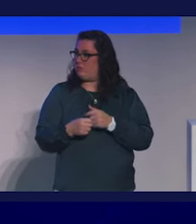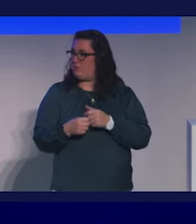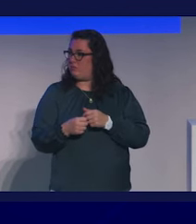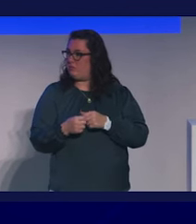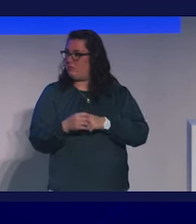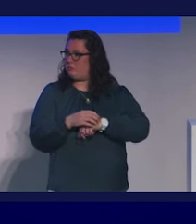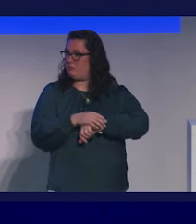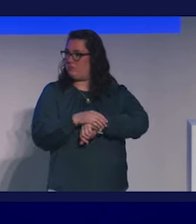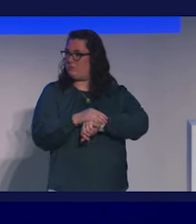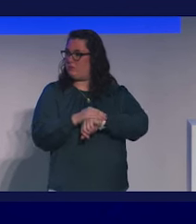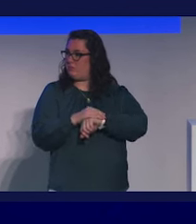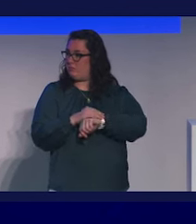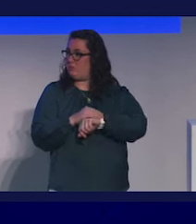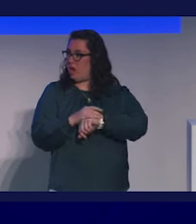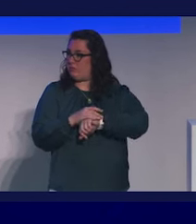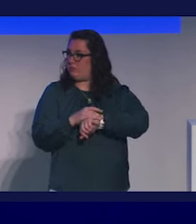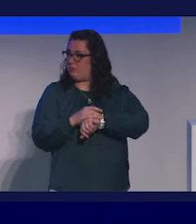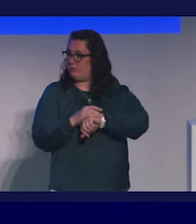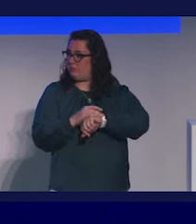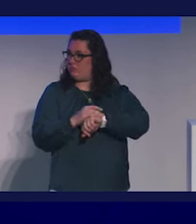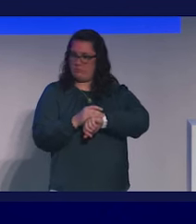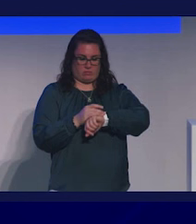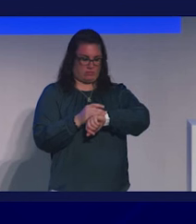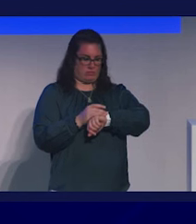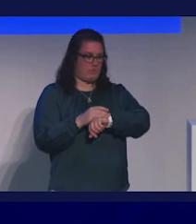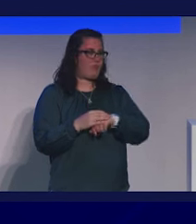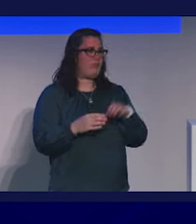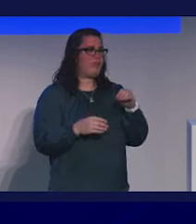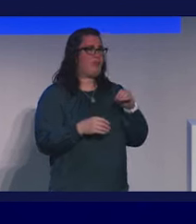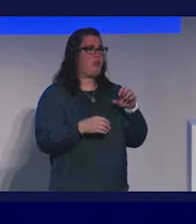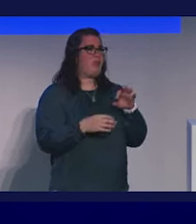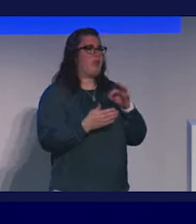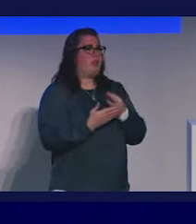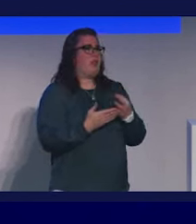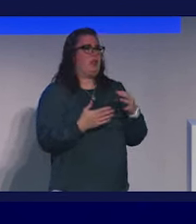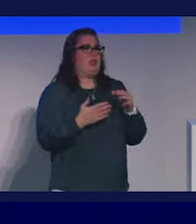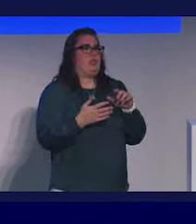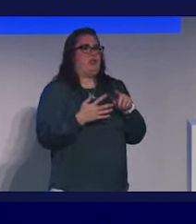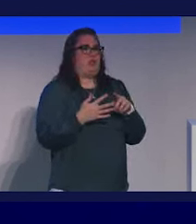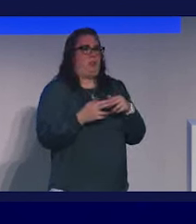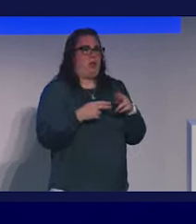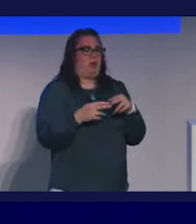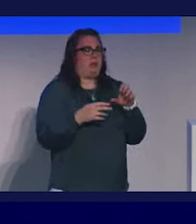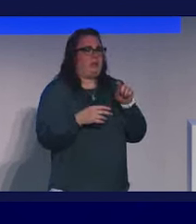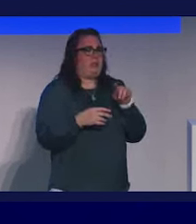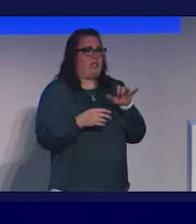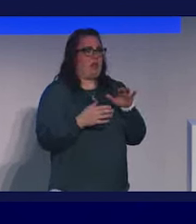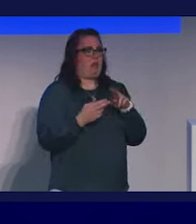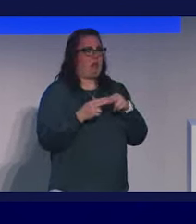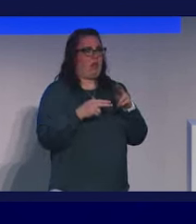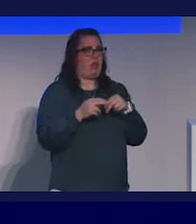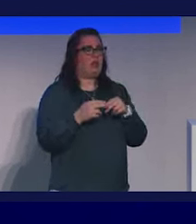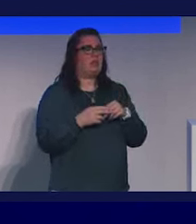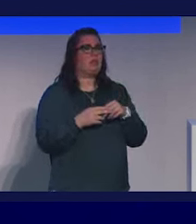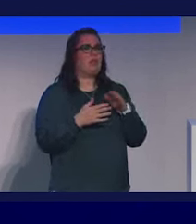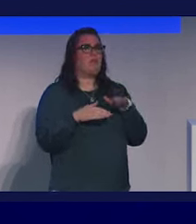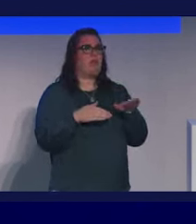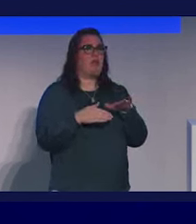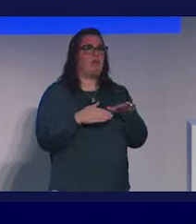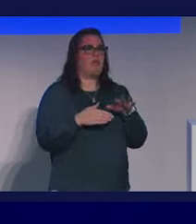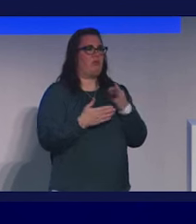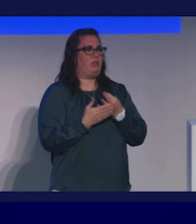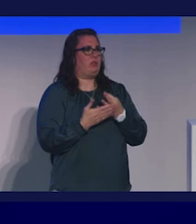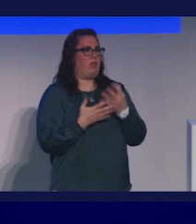and a number of other individuals came together, my co-founders and I, to build CityBlock based on the fundamental belief that healthcare